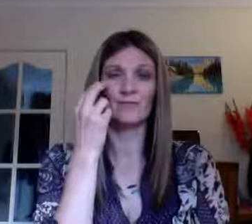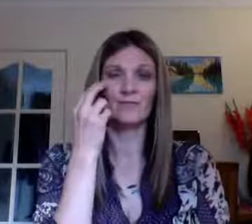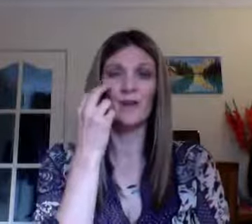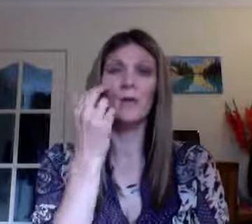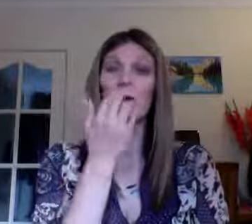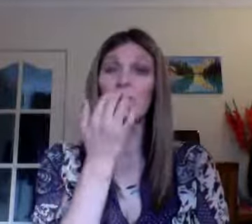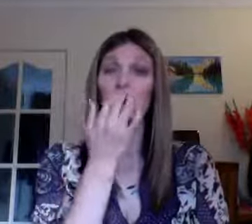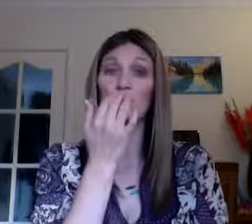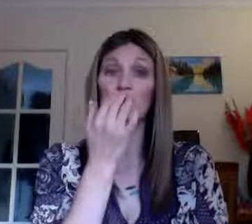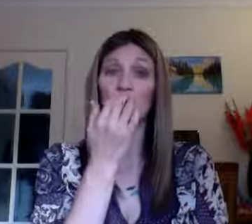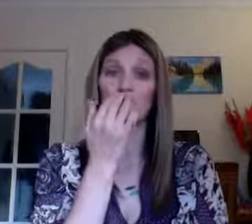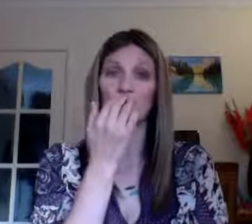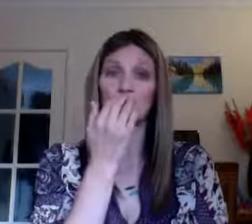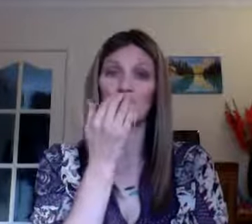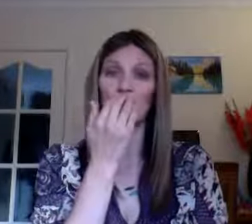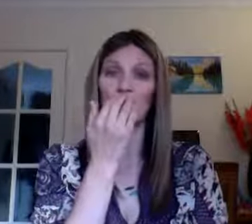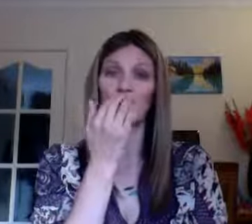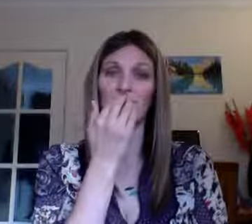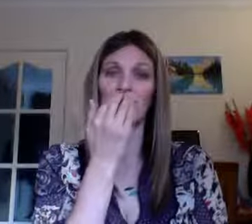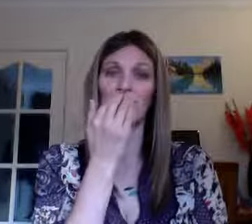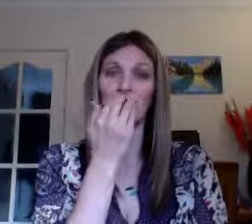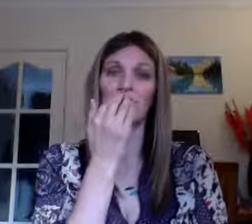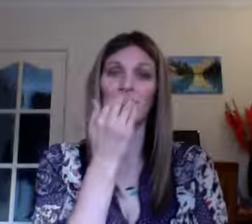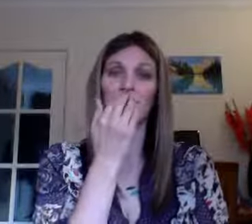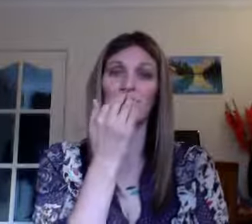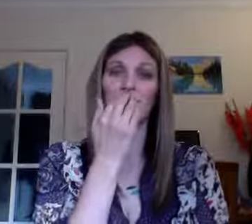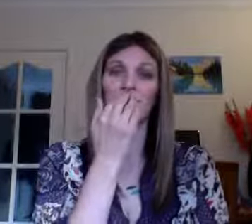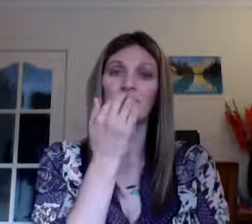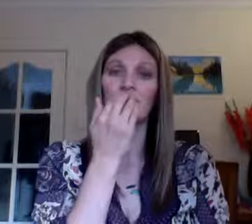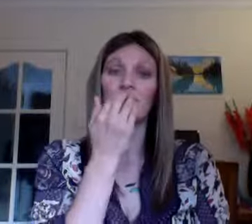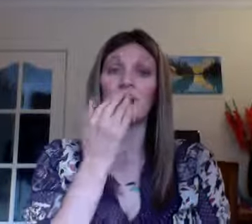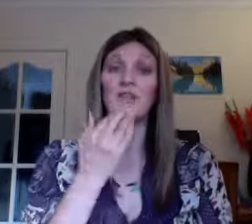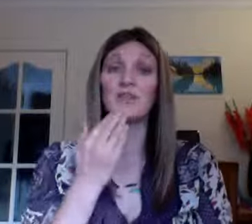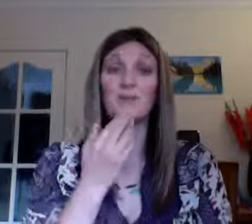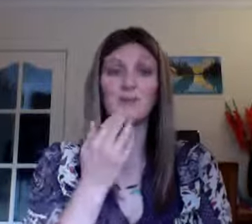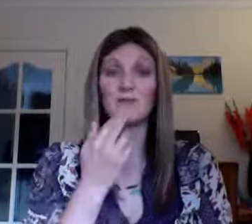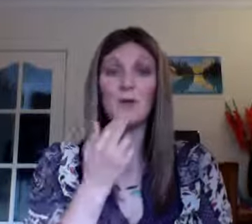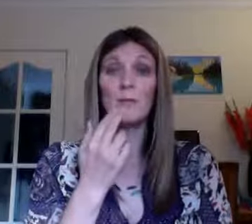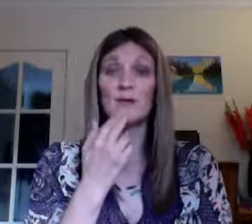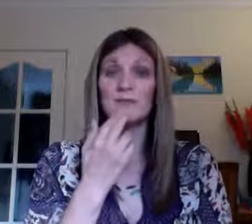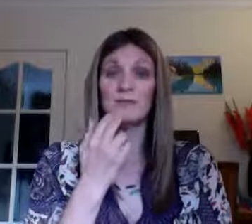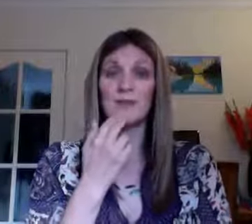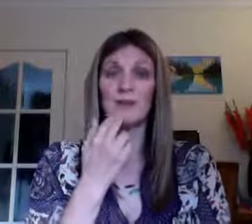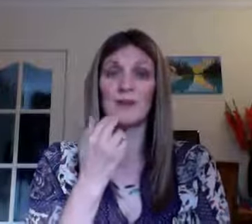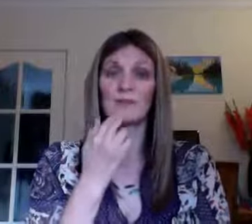I welcome more money into my life. I choose to feel abundant right now.